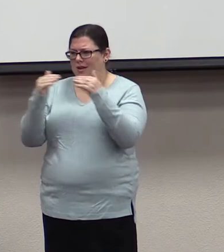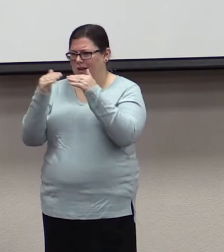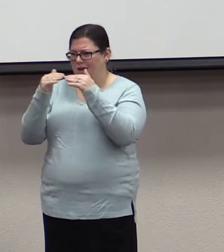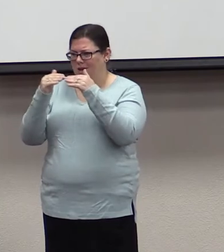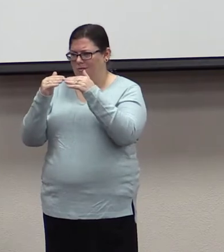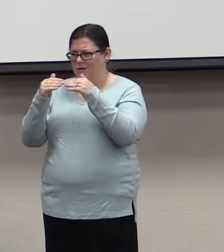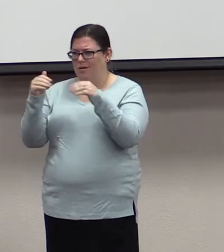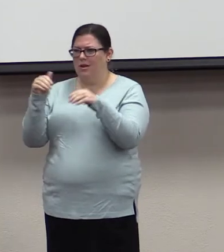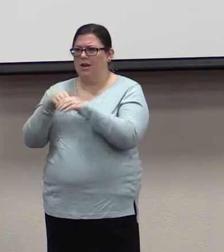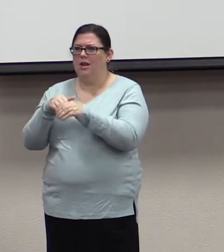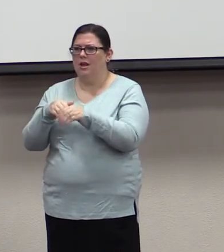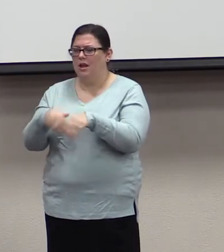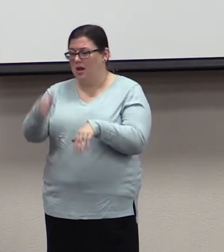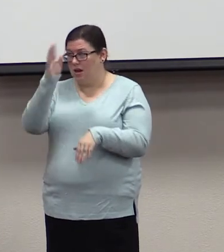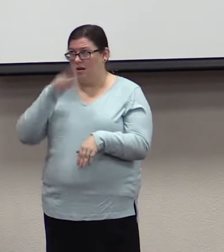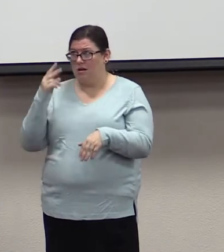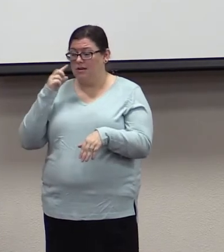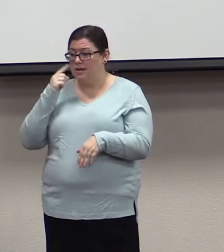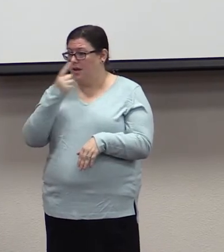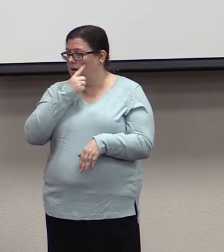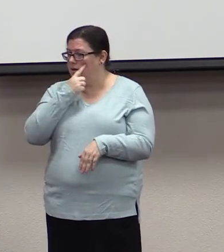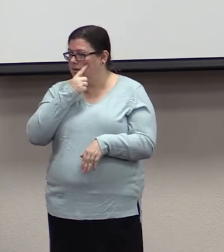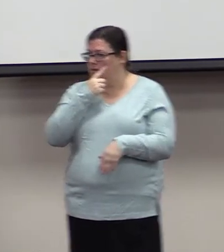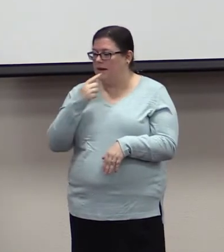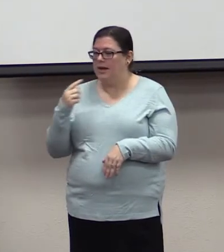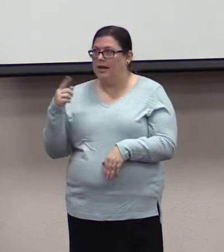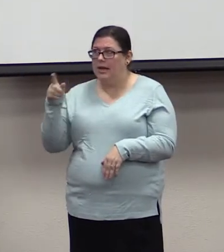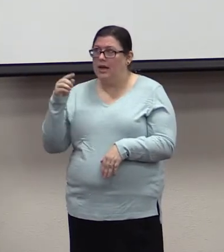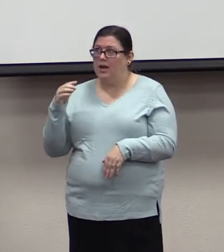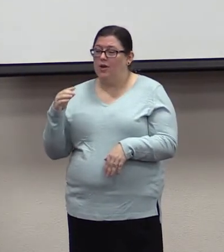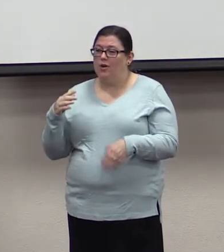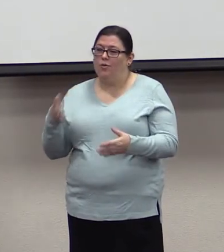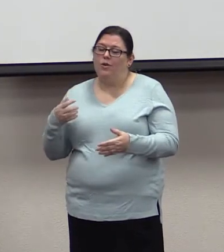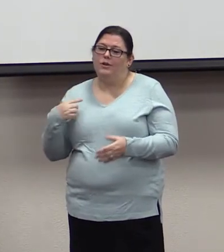Submit to one another out of reverence for Christ.